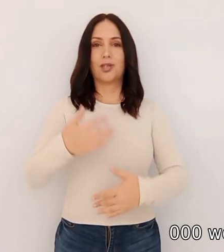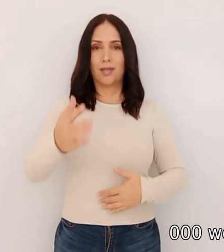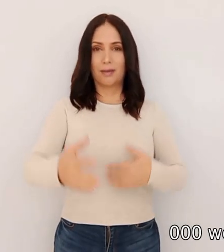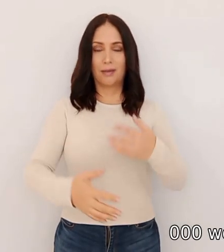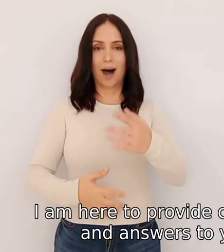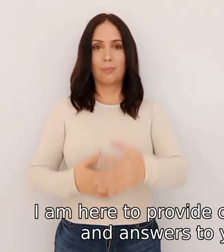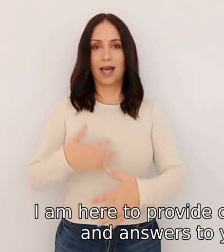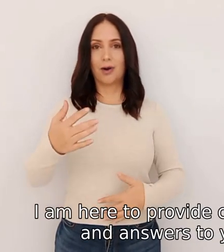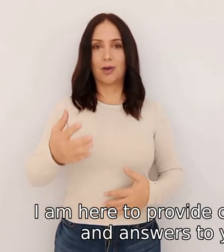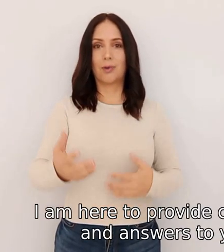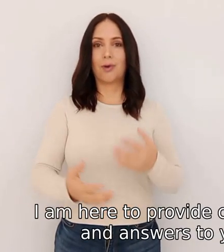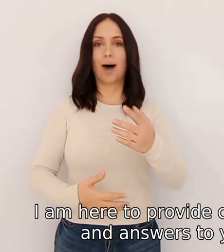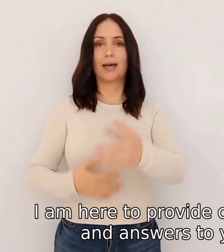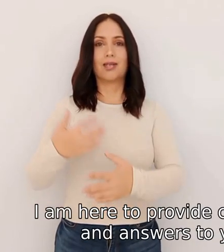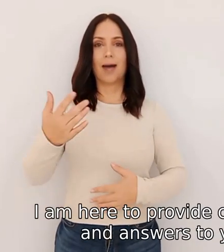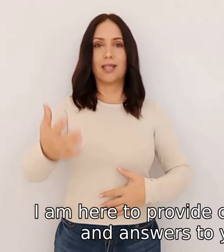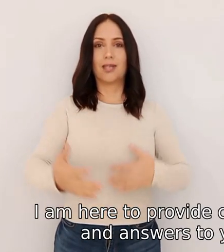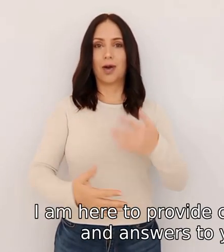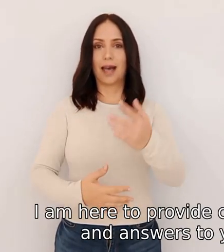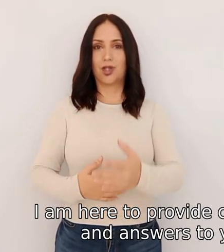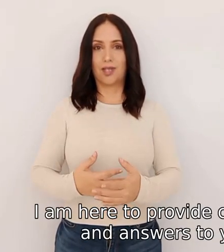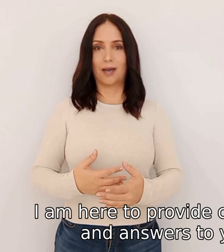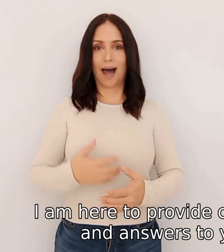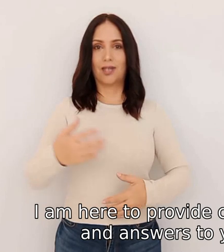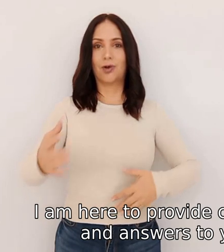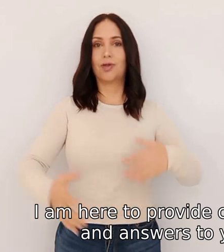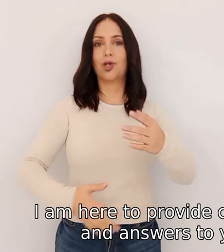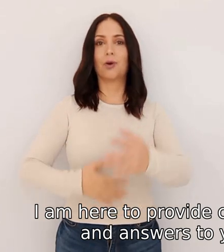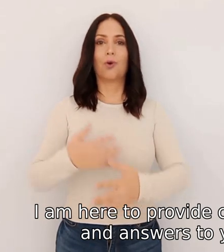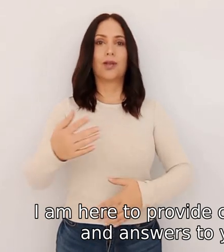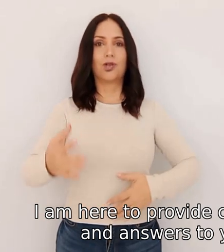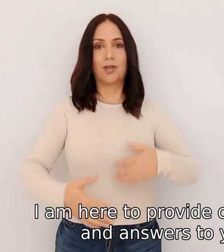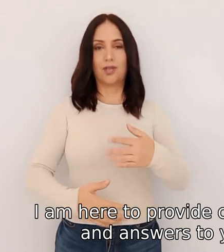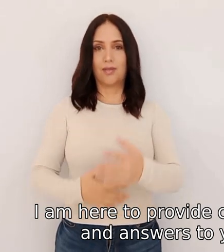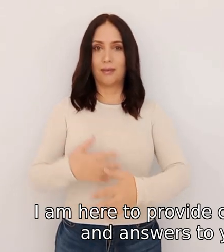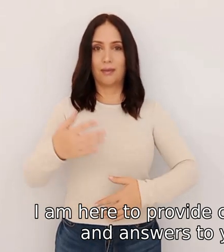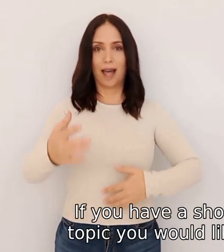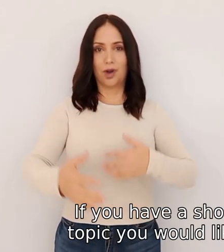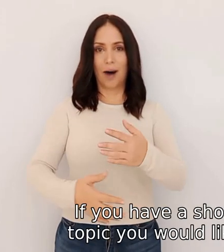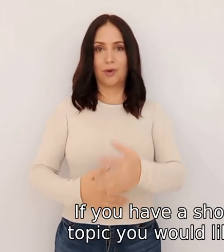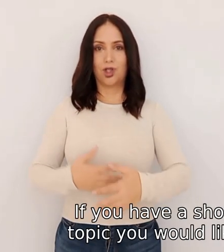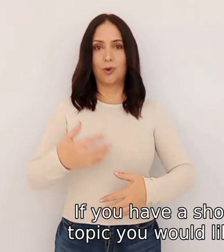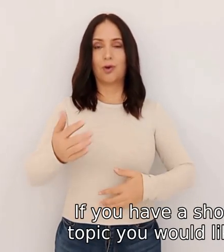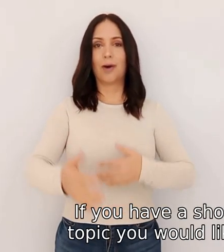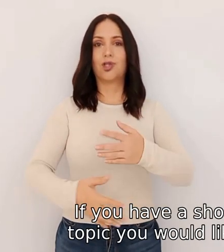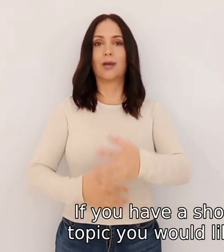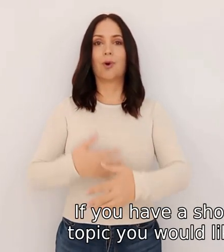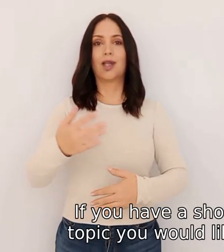i am here to provide concise explanations and answers to your questions if you have a shorter question or